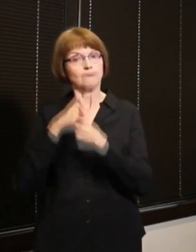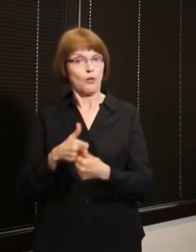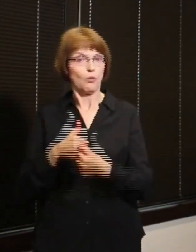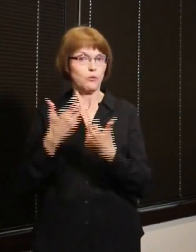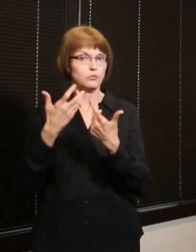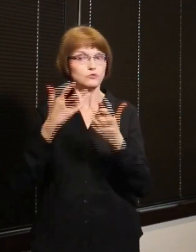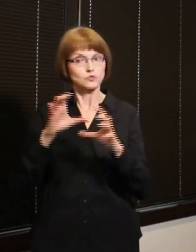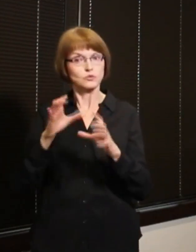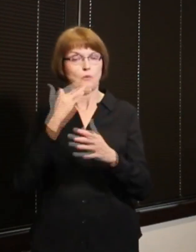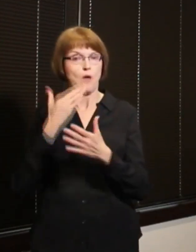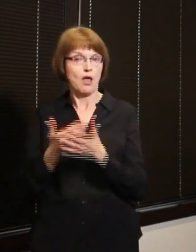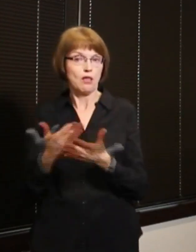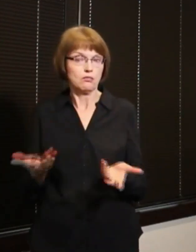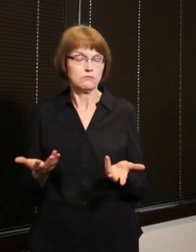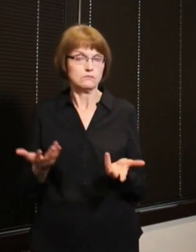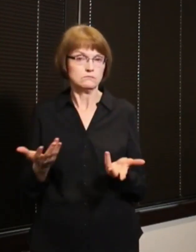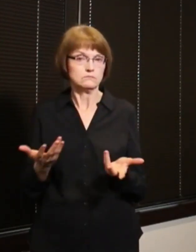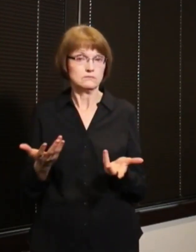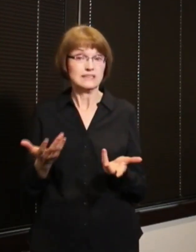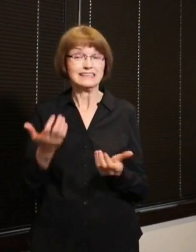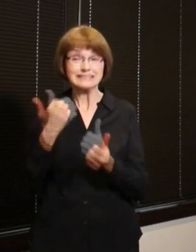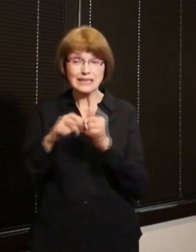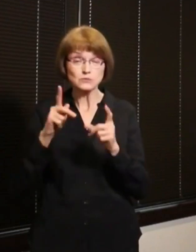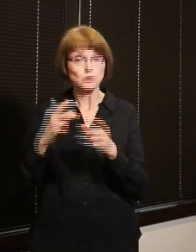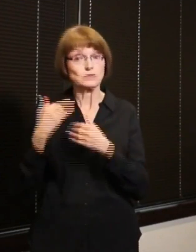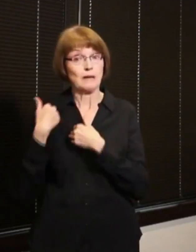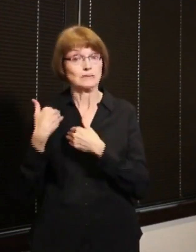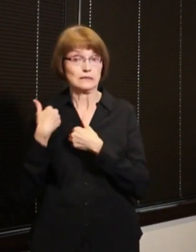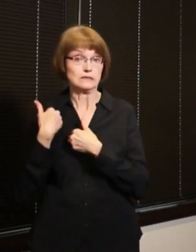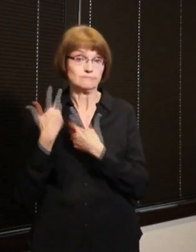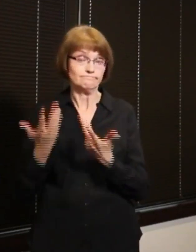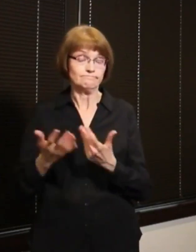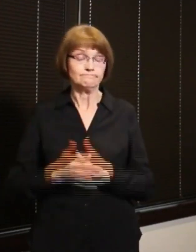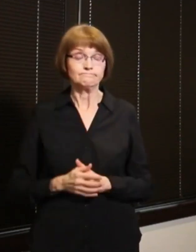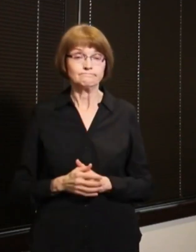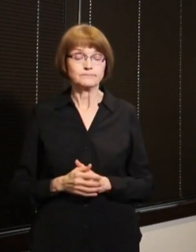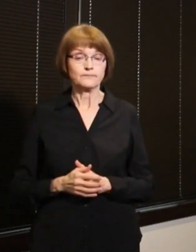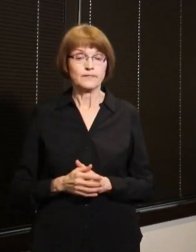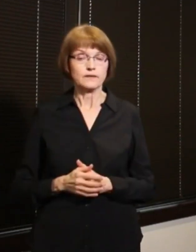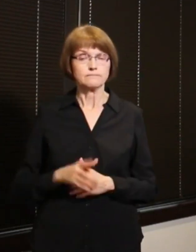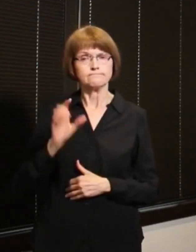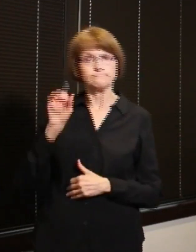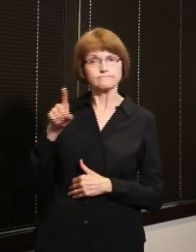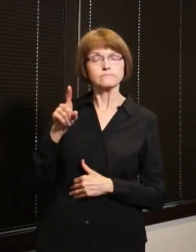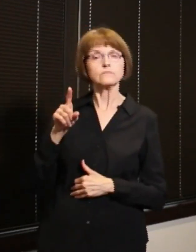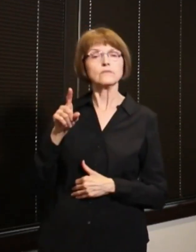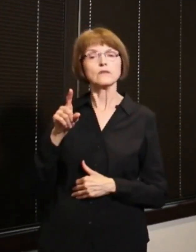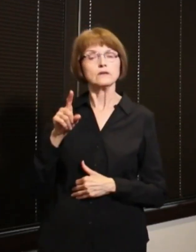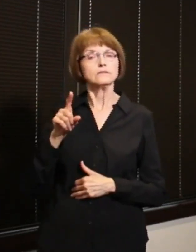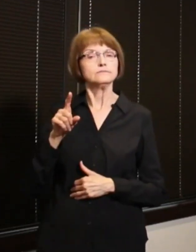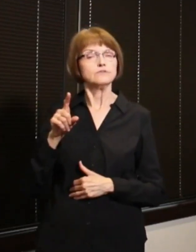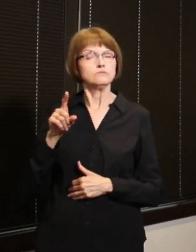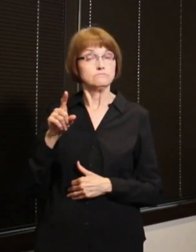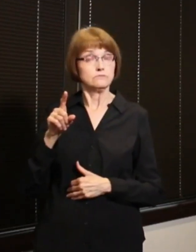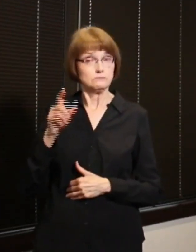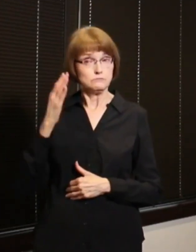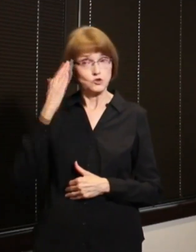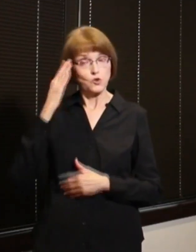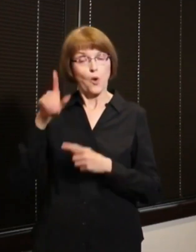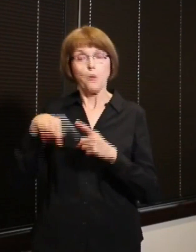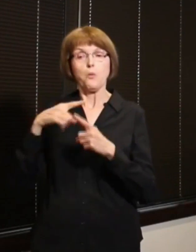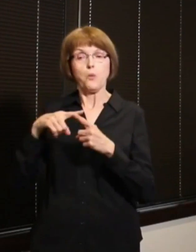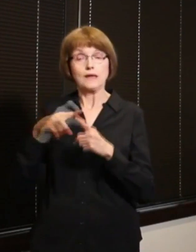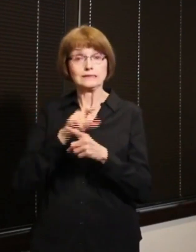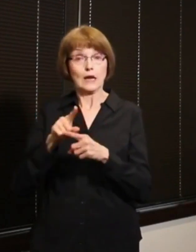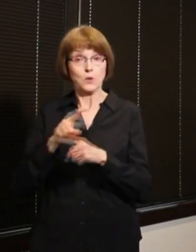really incumbent upon everybody do you have a sense of when st louis area hospitals will be